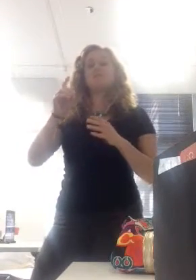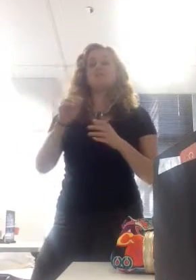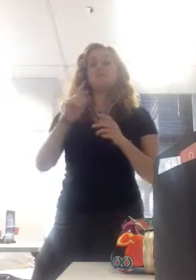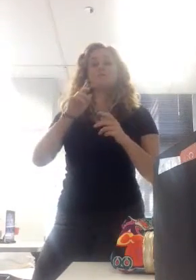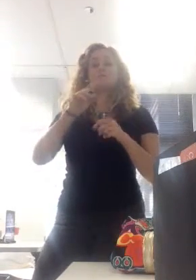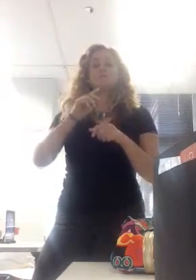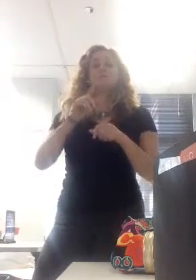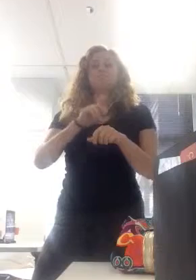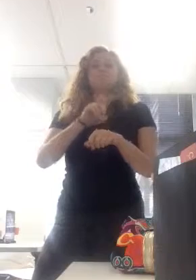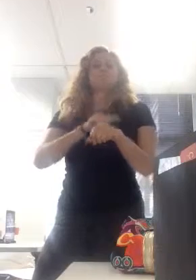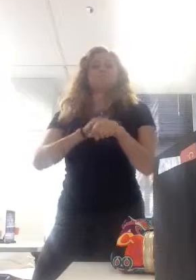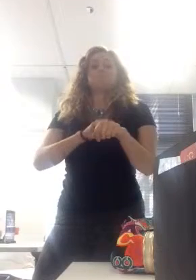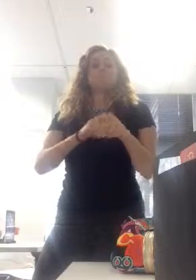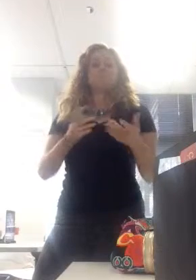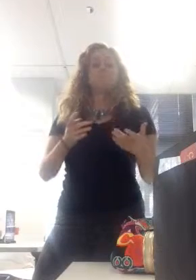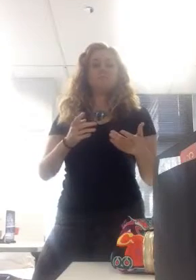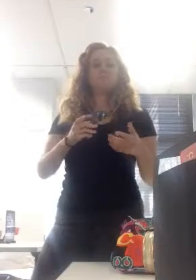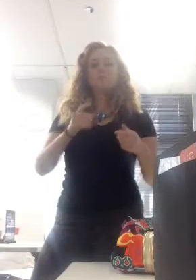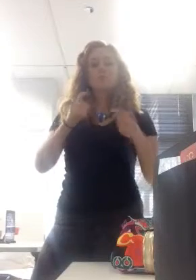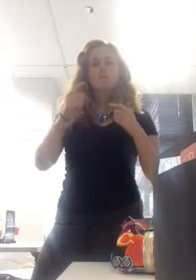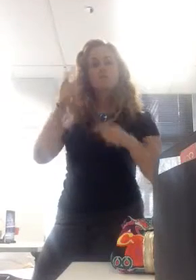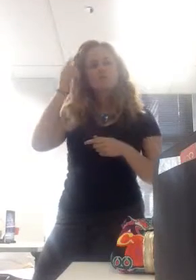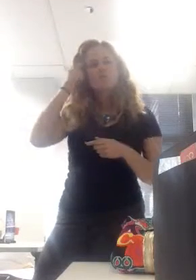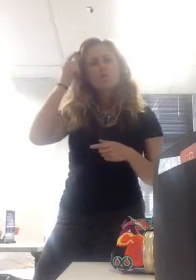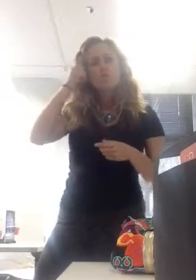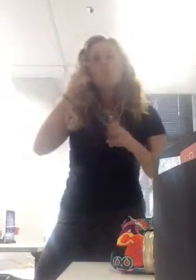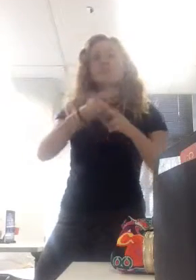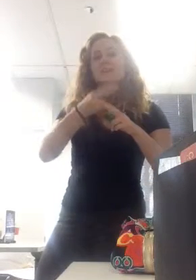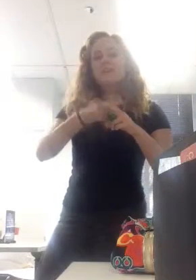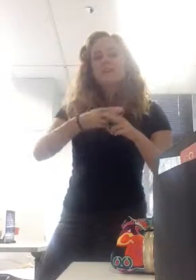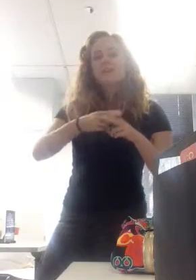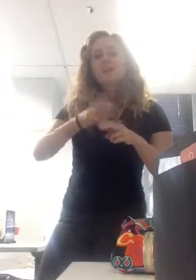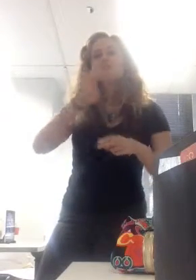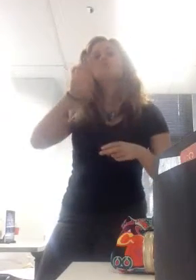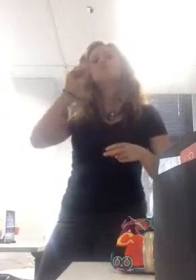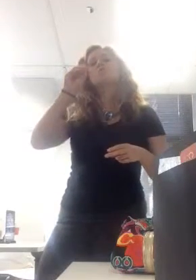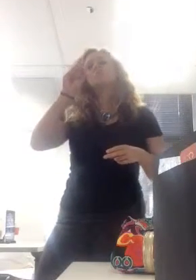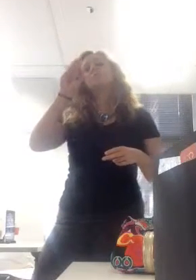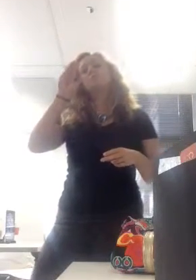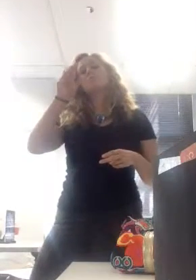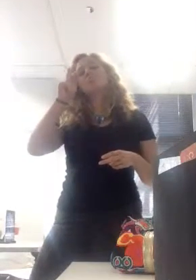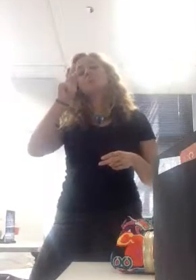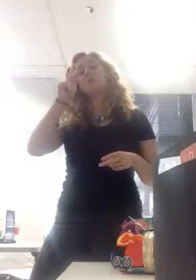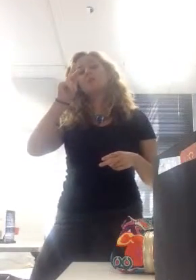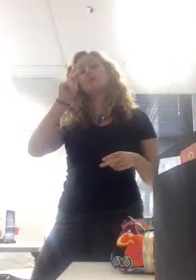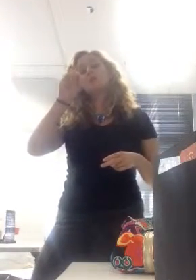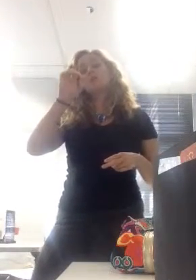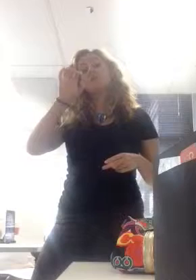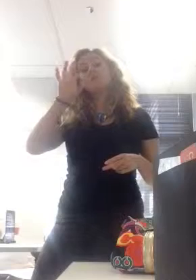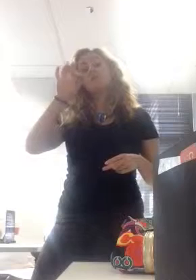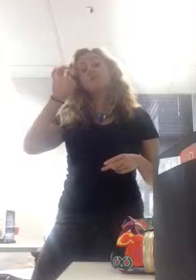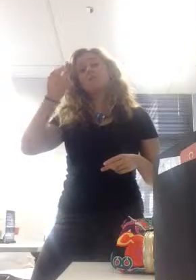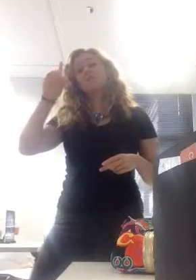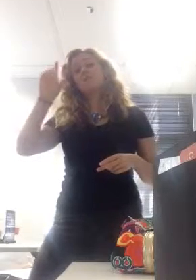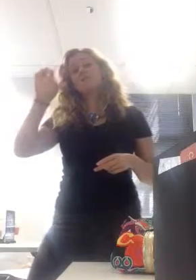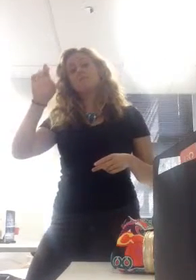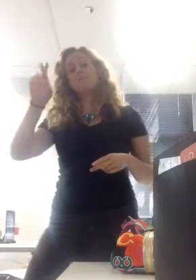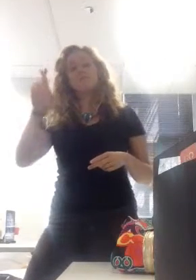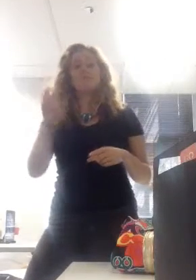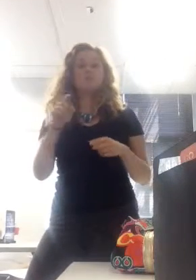Carnegie and Rockefeller that have been just making huge amounts of money, and what are they doing to the workers? Yeah, cracking on them. The workers